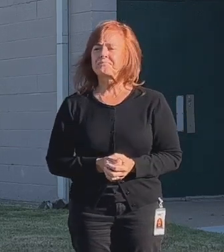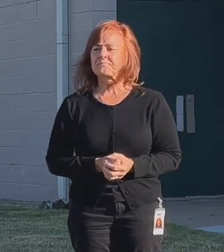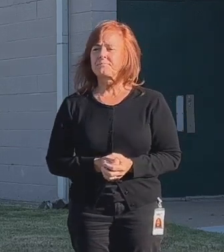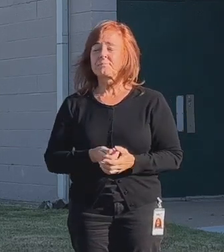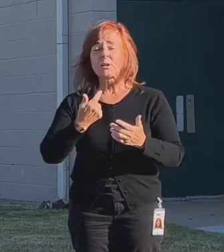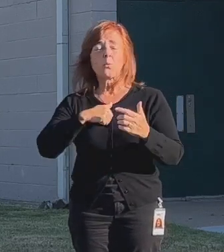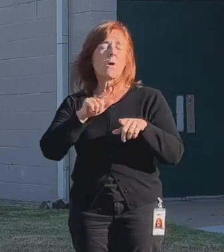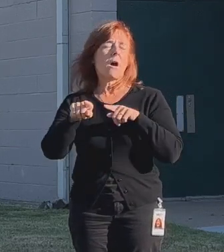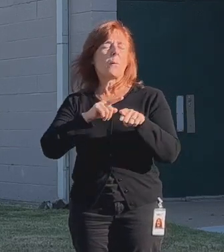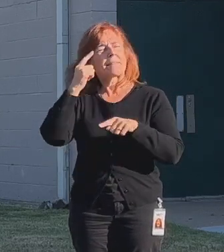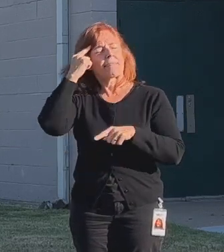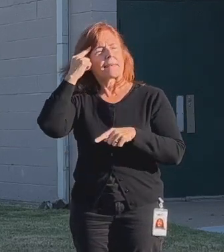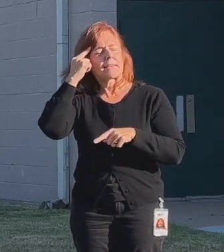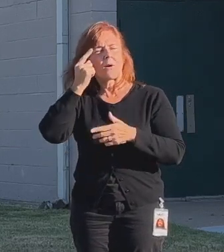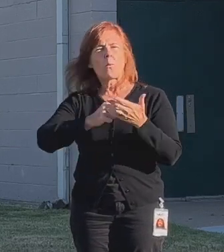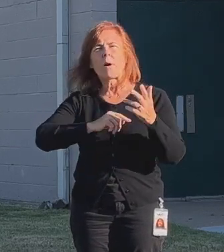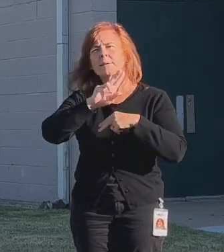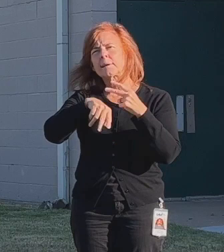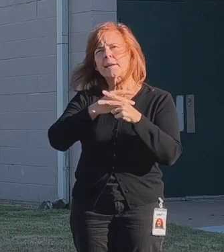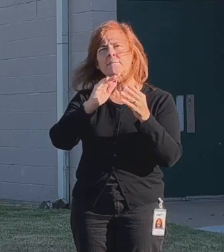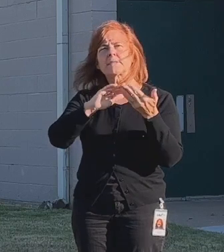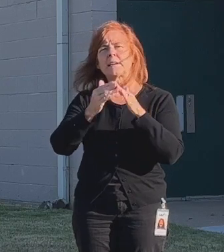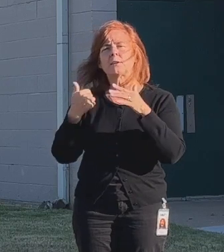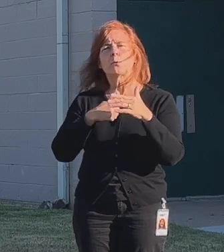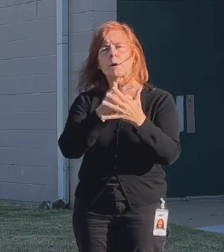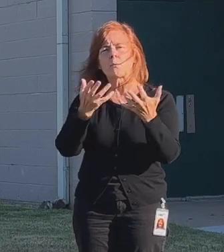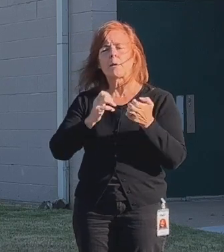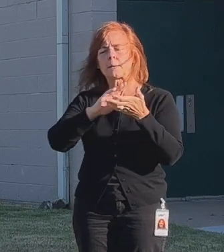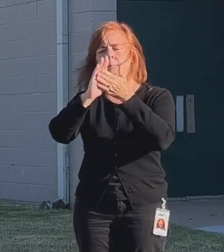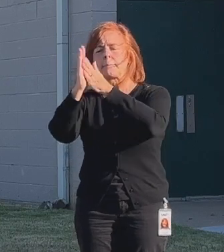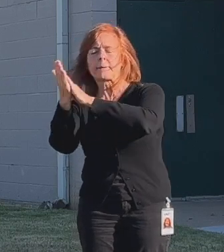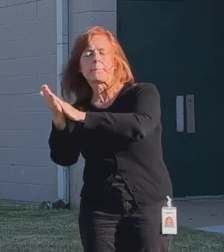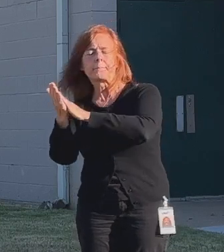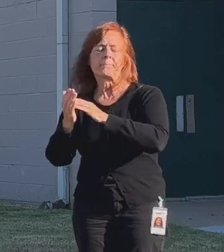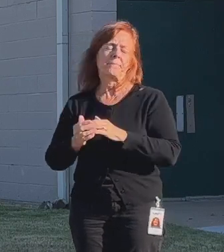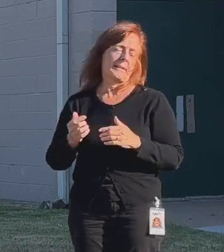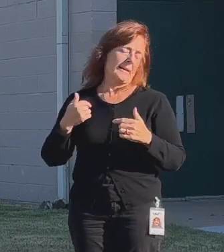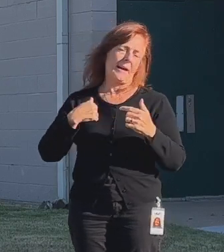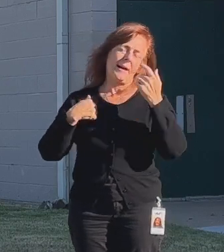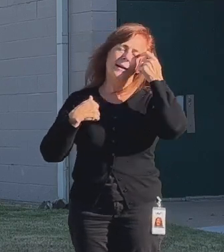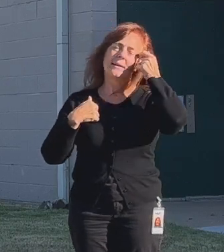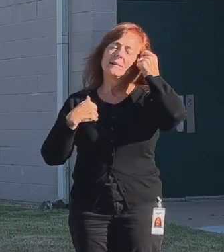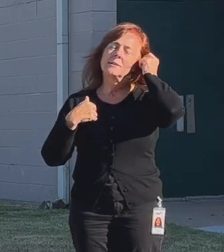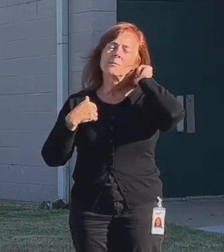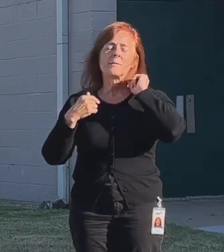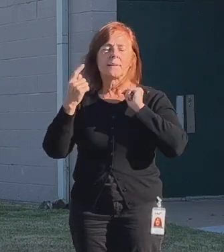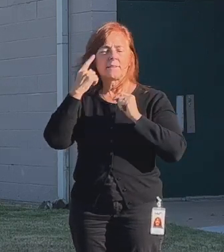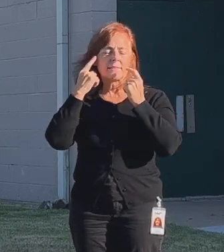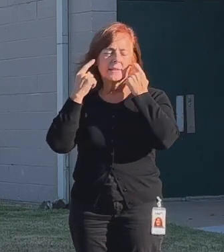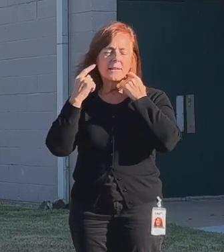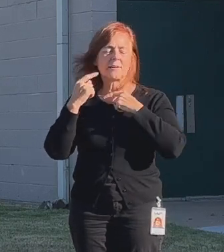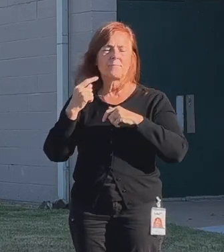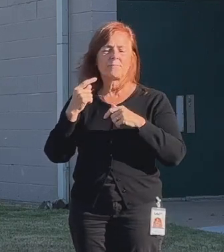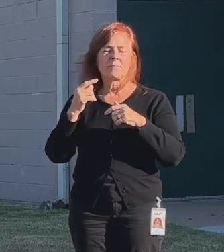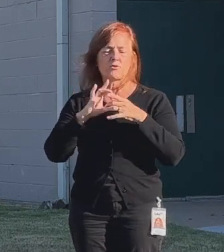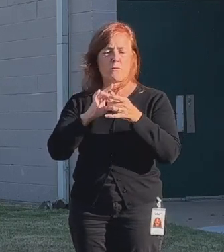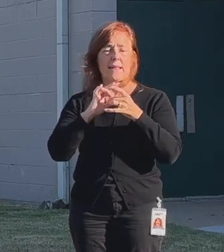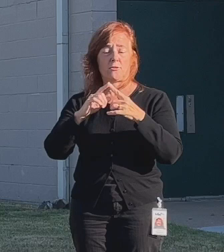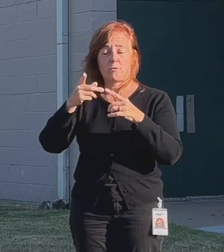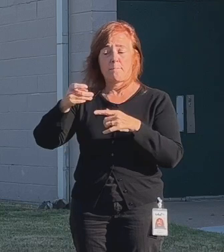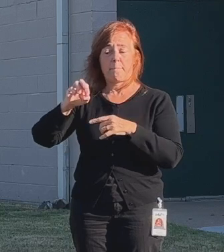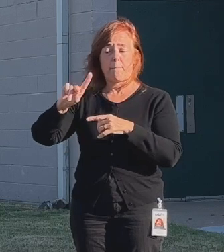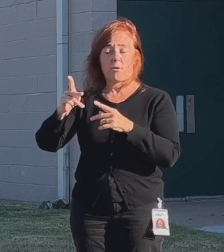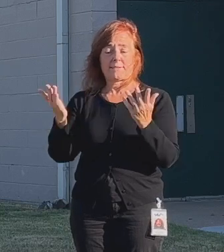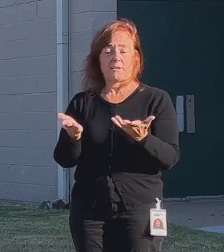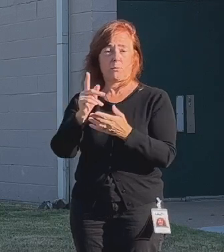We're always thinking, though, about what kind of city we want to be. And I think, especially as it relates to parks in Tulsa